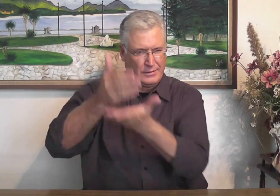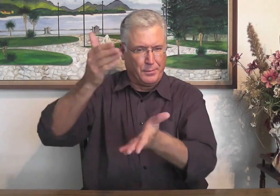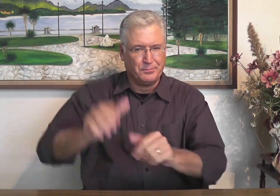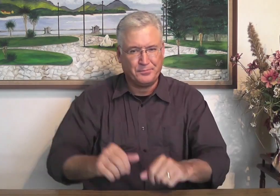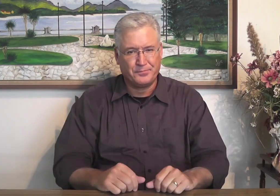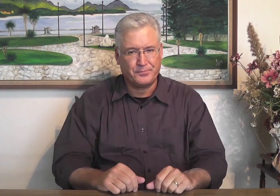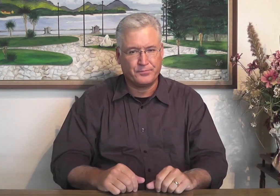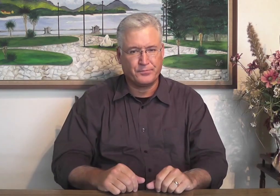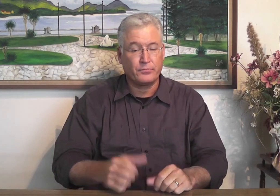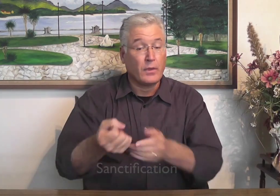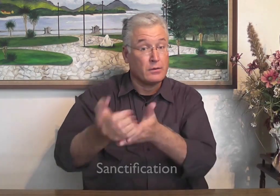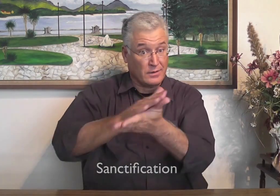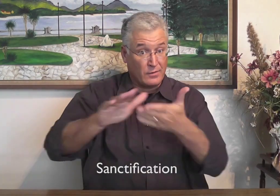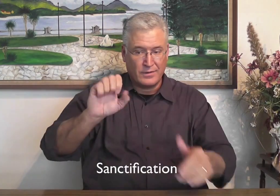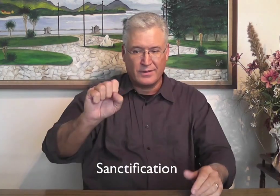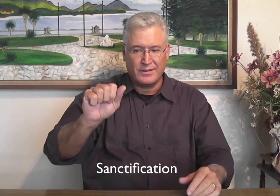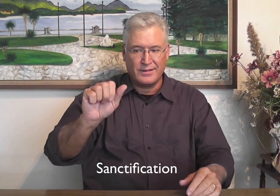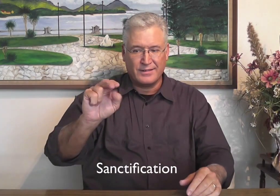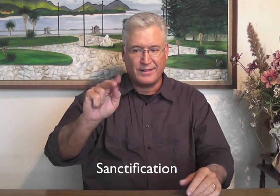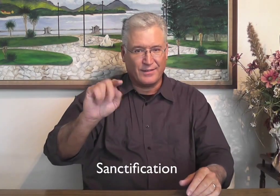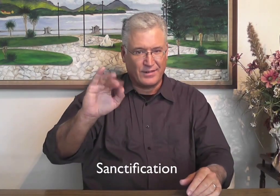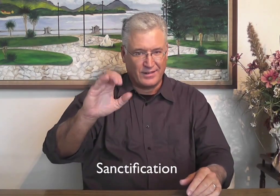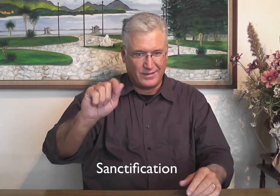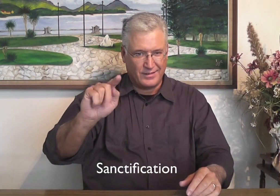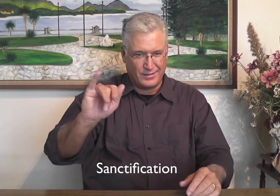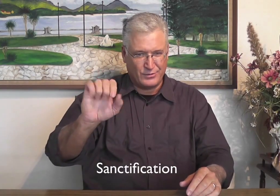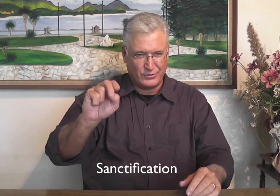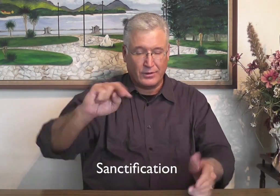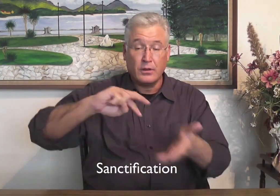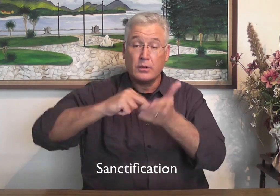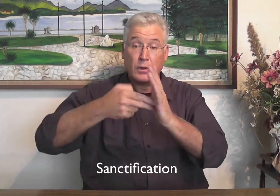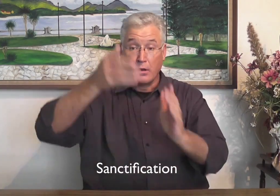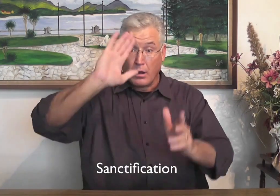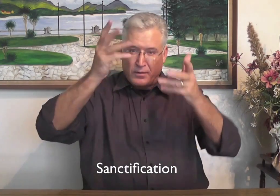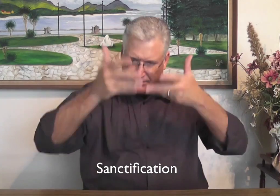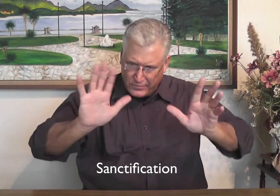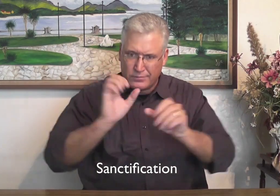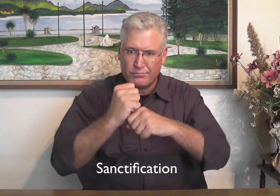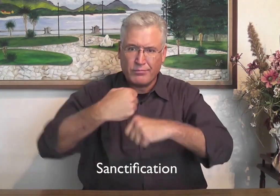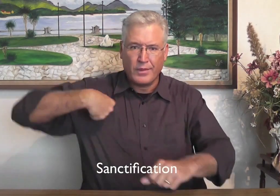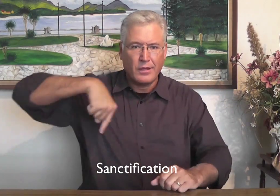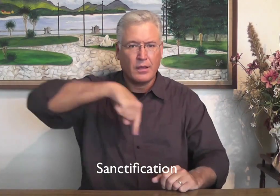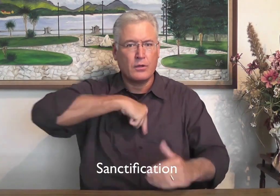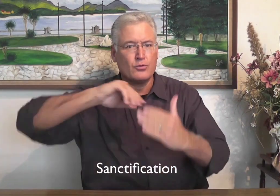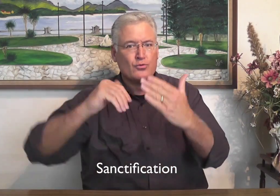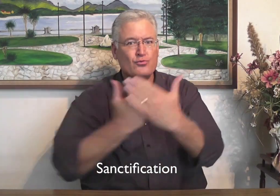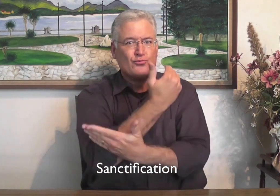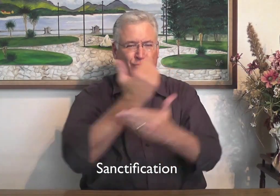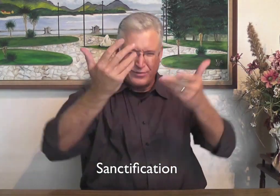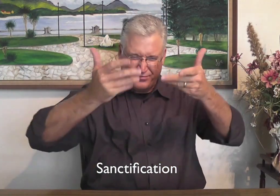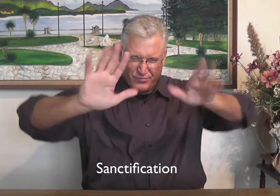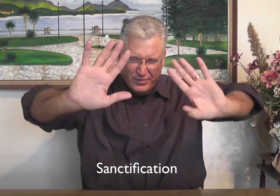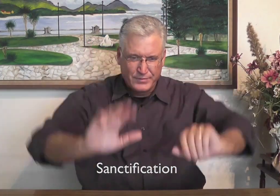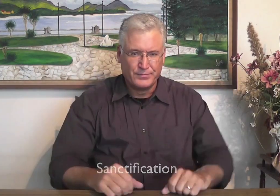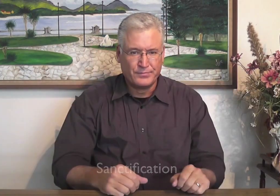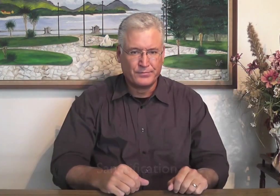letting sin creep in on us. We go through a process called sanctification. God has already